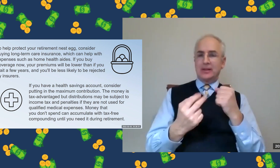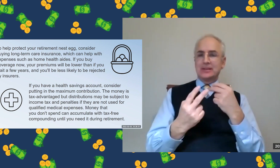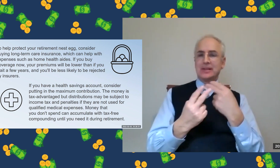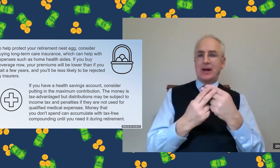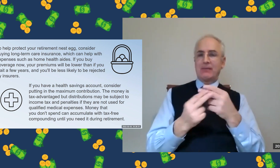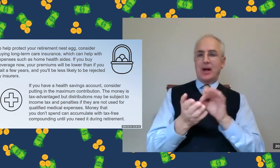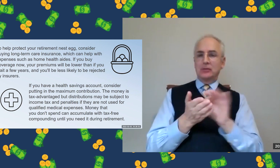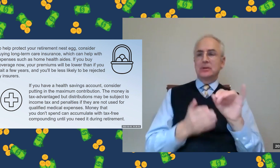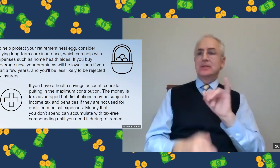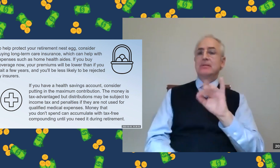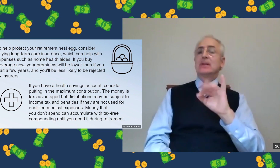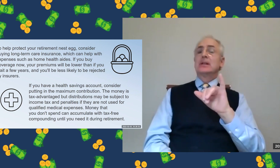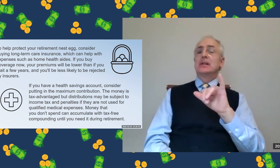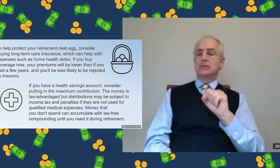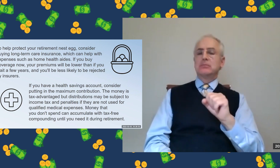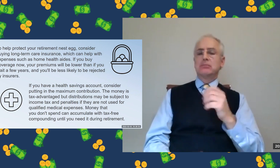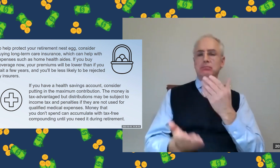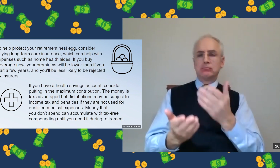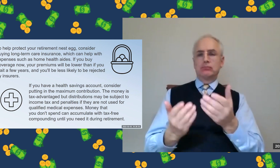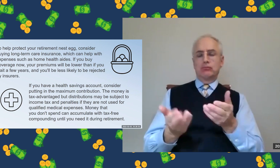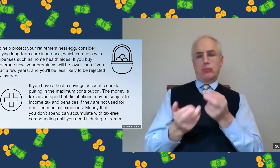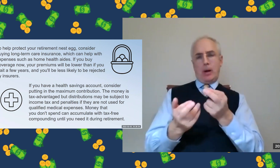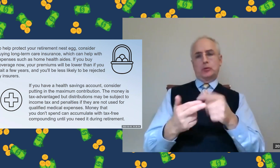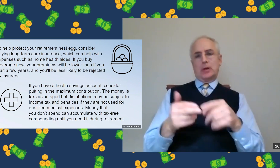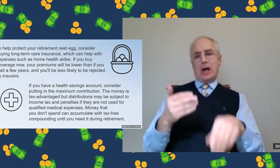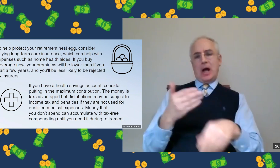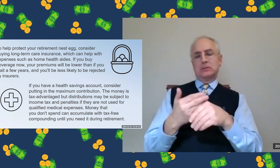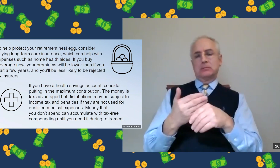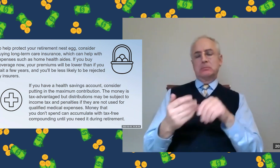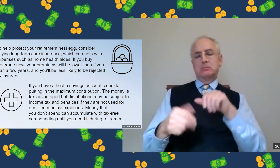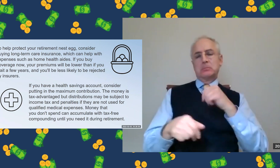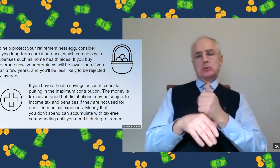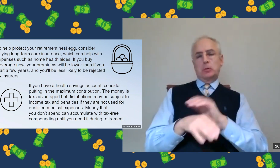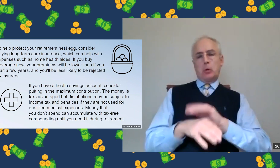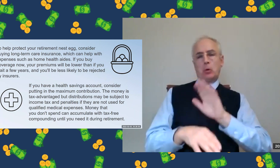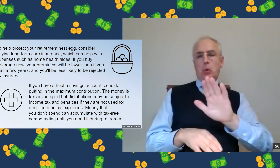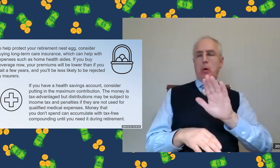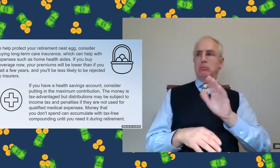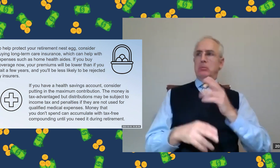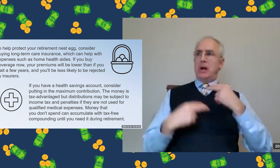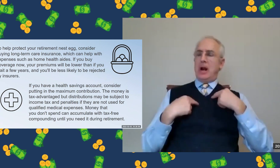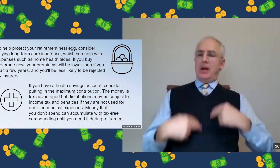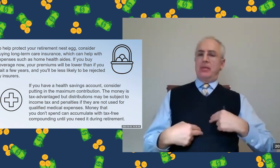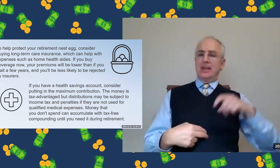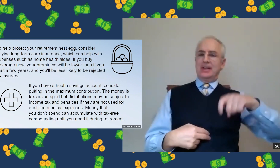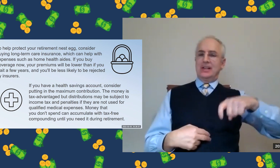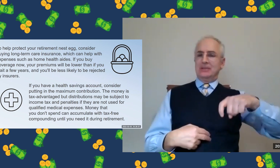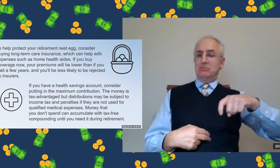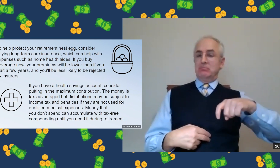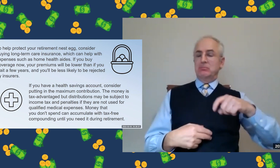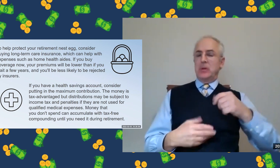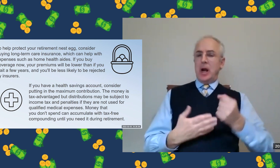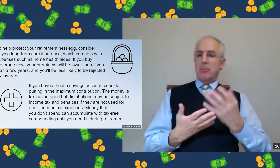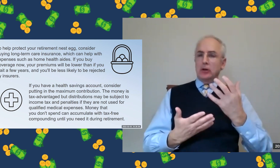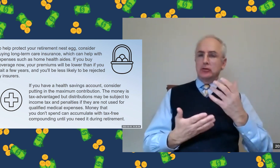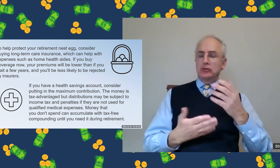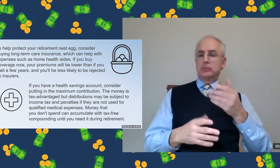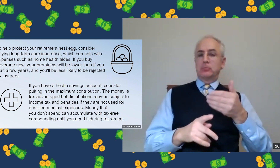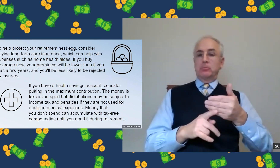are offered as part of your benefits. If HSAs are an option for you, then I suggest you think about your health needs